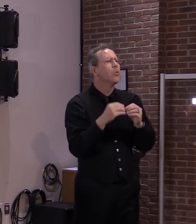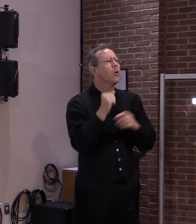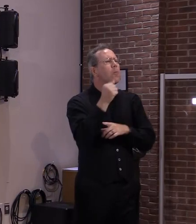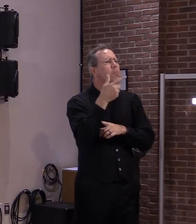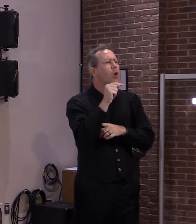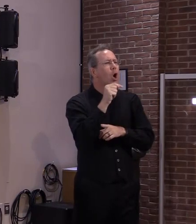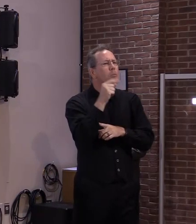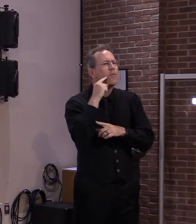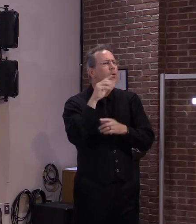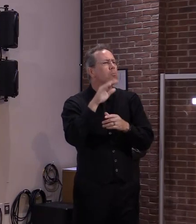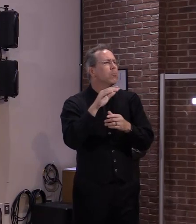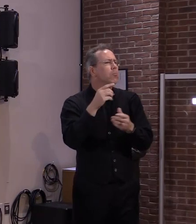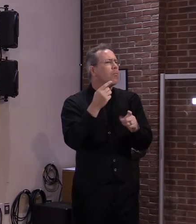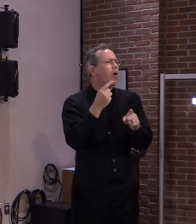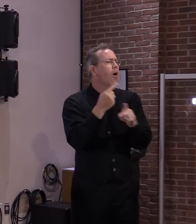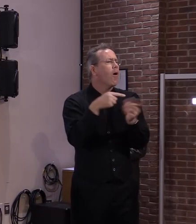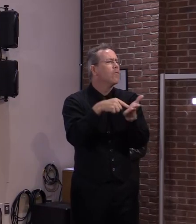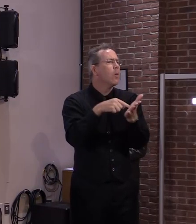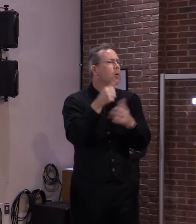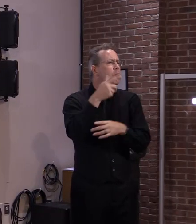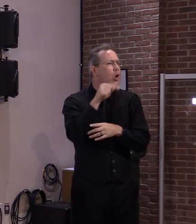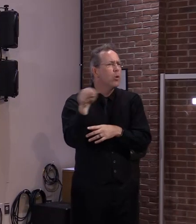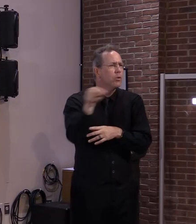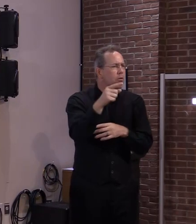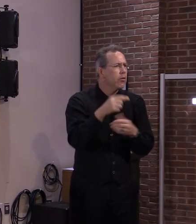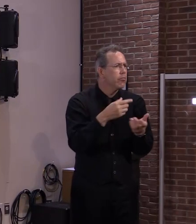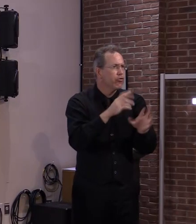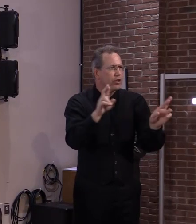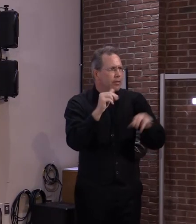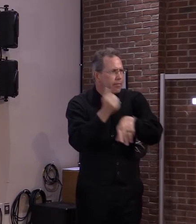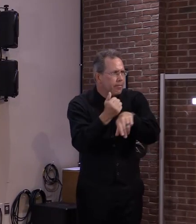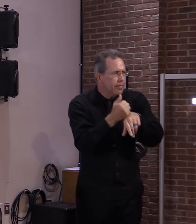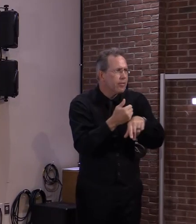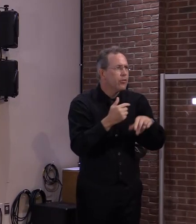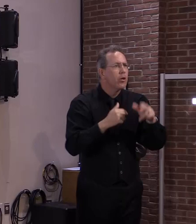But everyone's working collaboratively and building units as fast as possible.